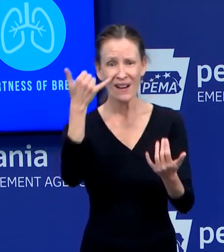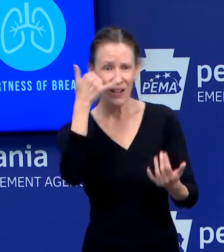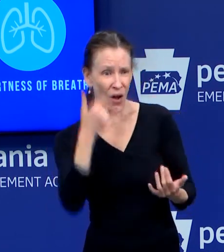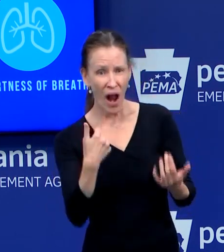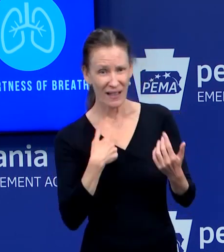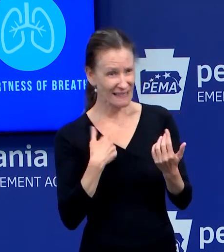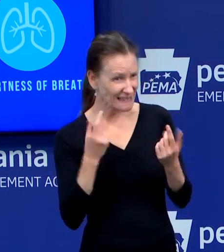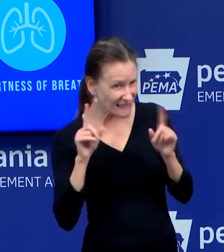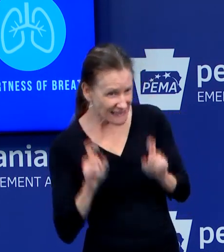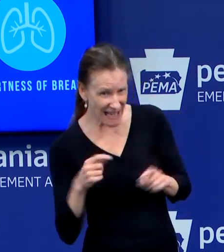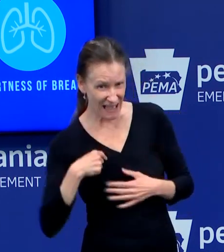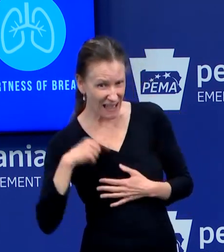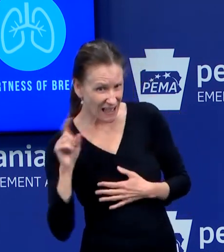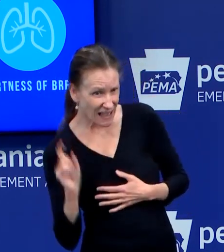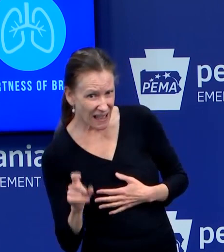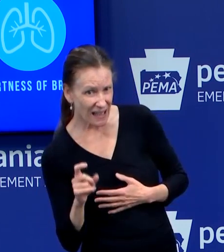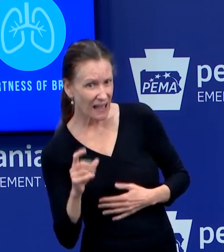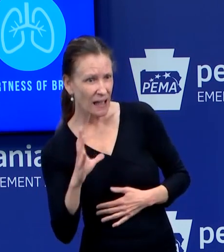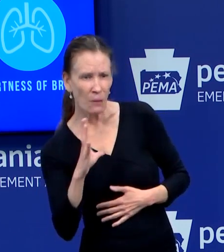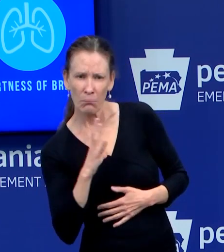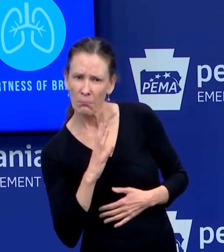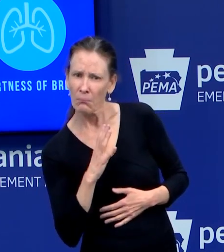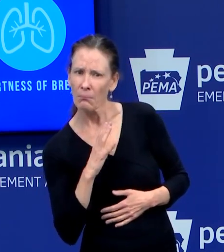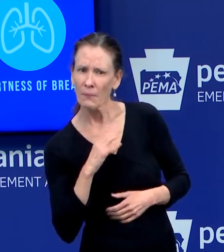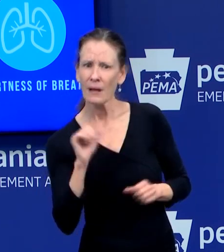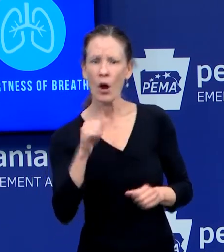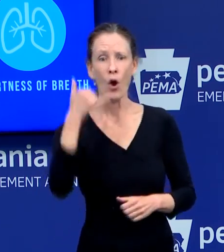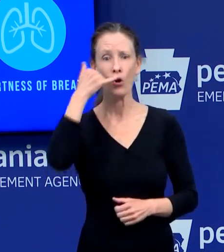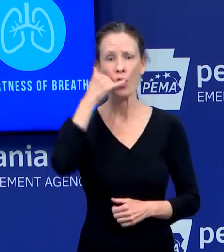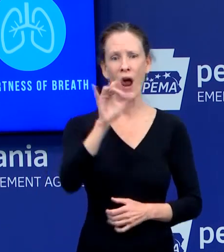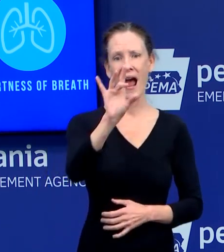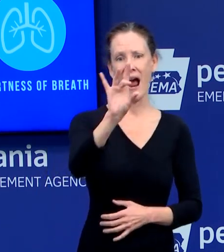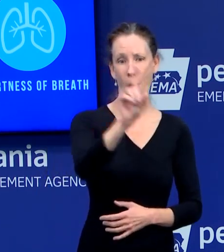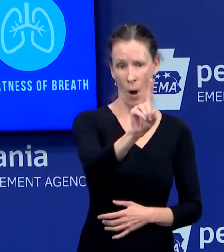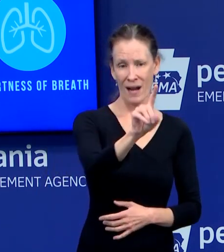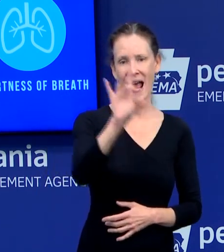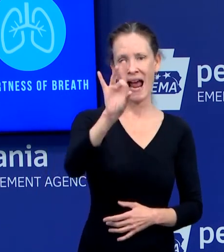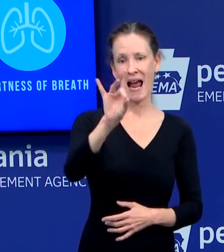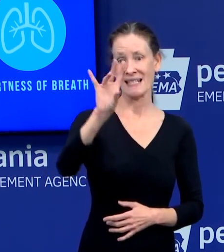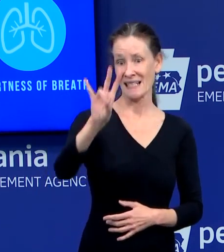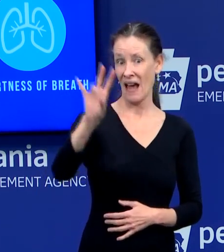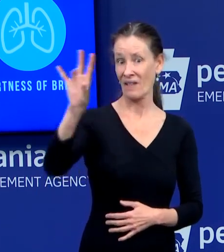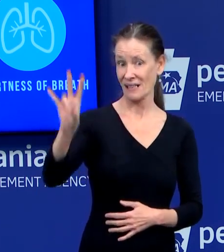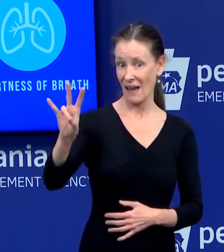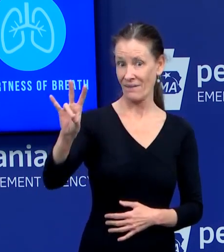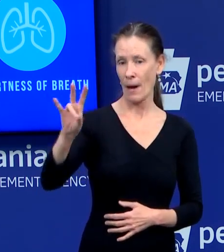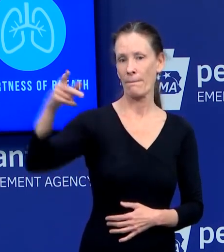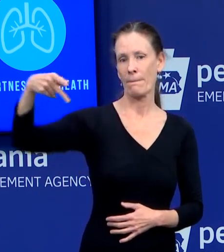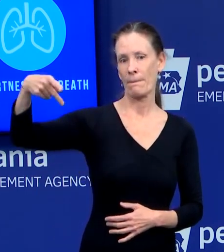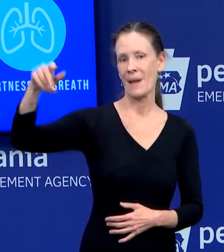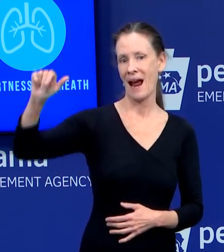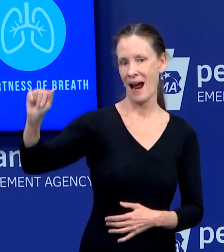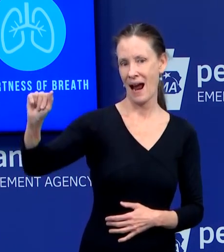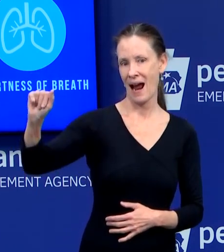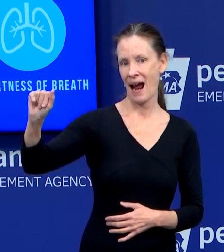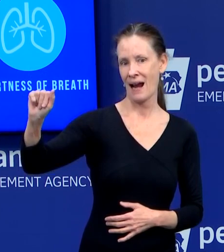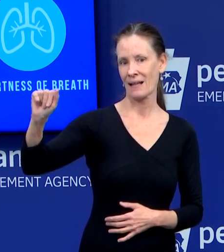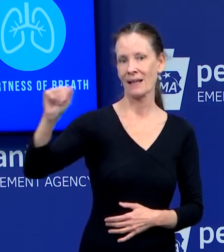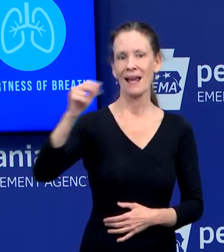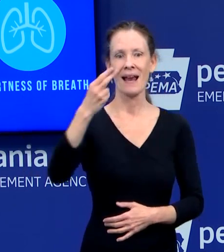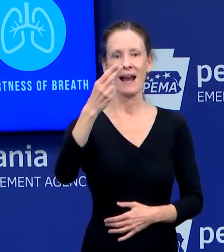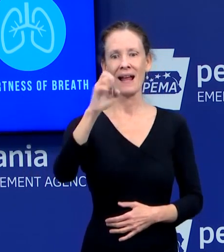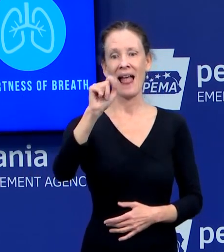at 1-877-PA-HEALTH and we welcome those calls. If the provider consults with us and we don't